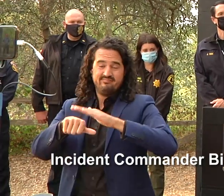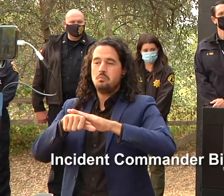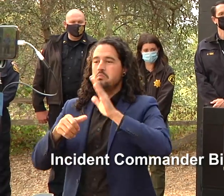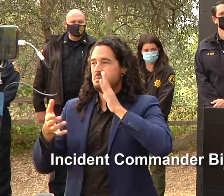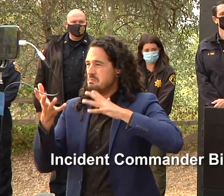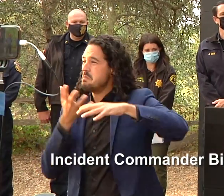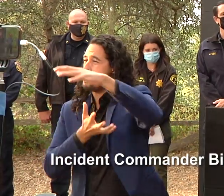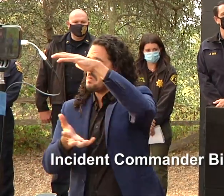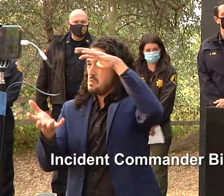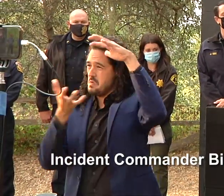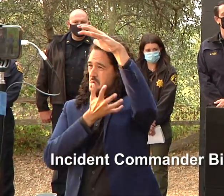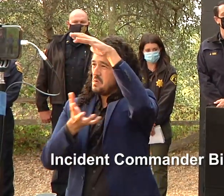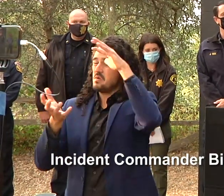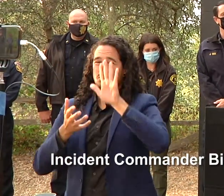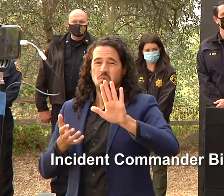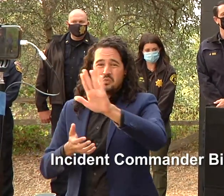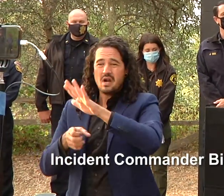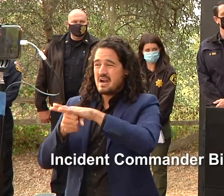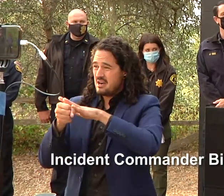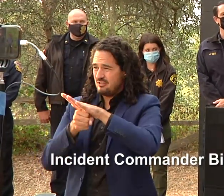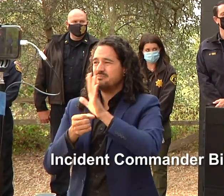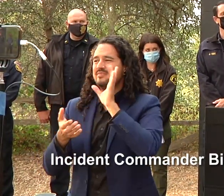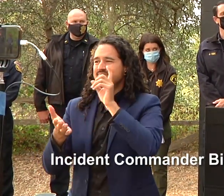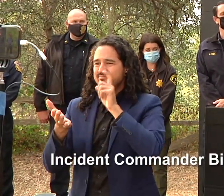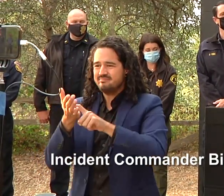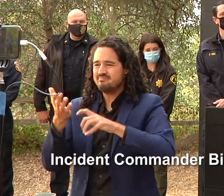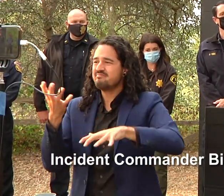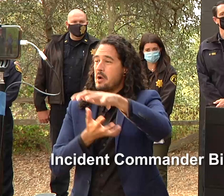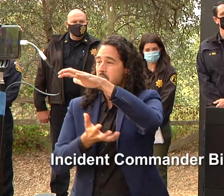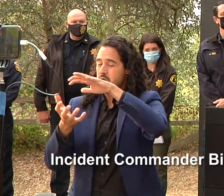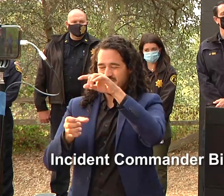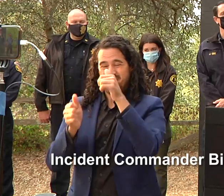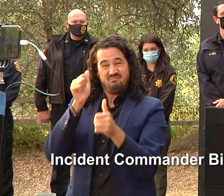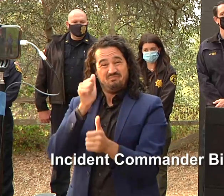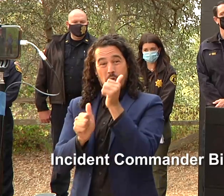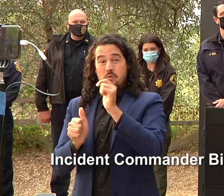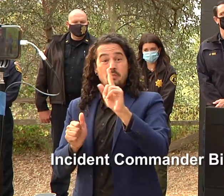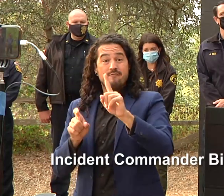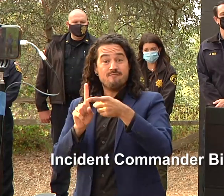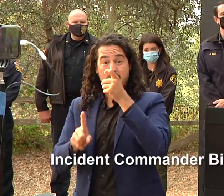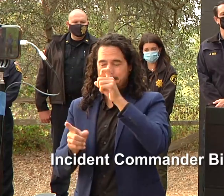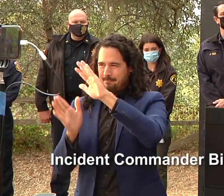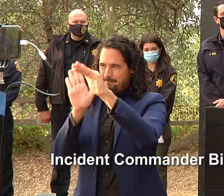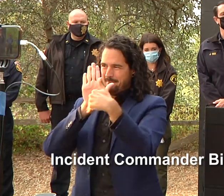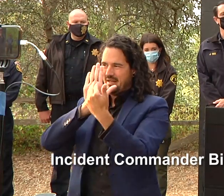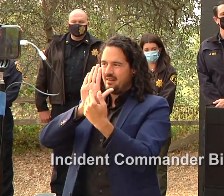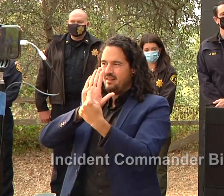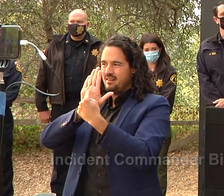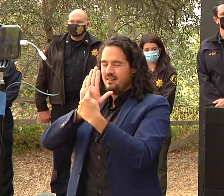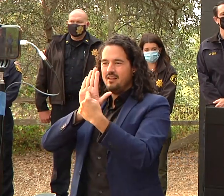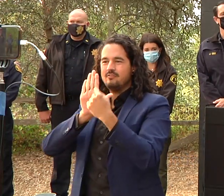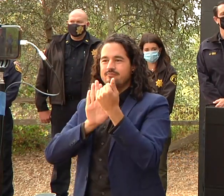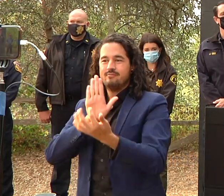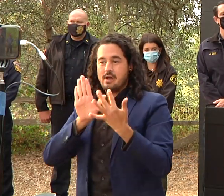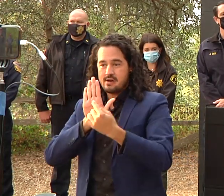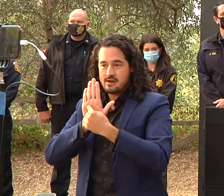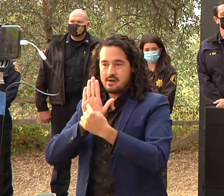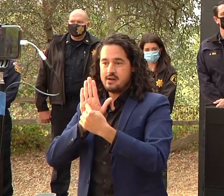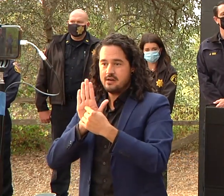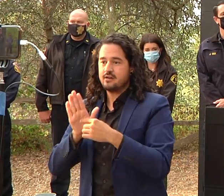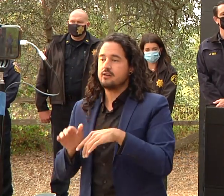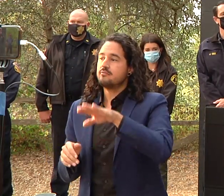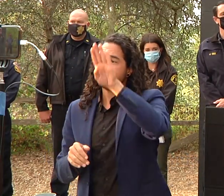that's well interior our firefighters currently are engaged on the perimeter aggressively